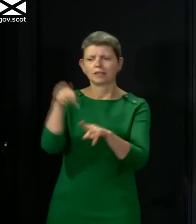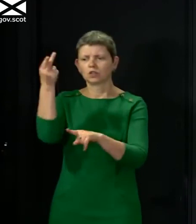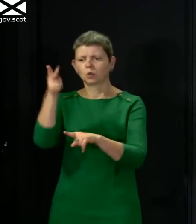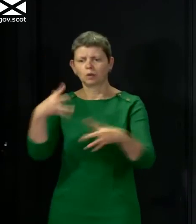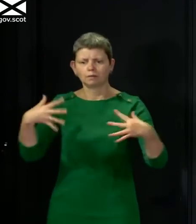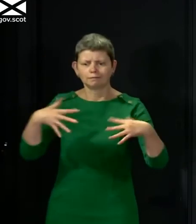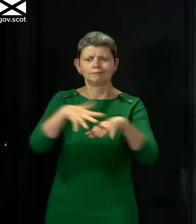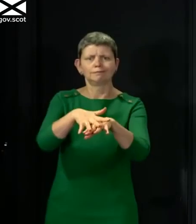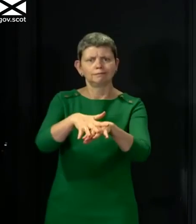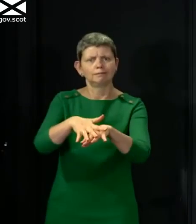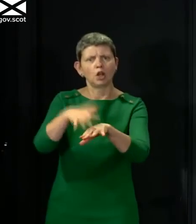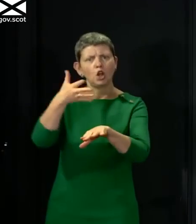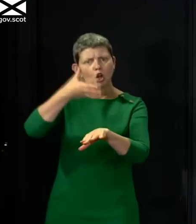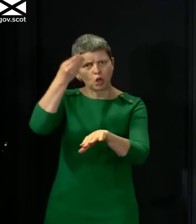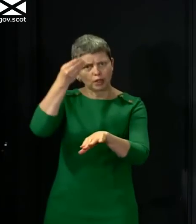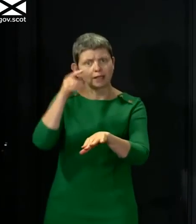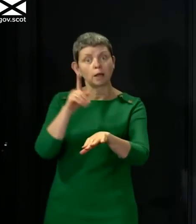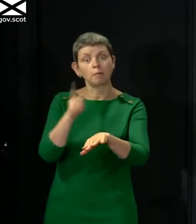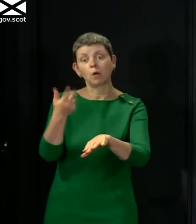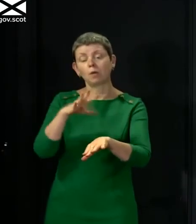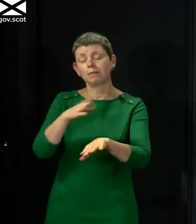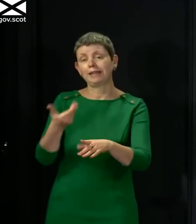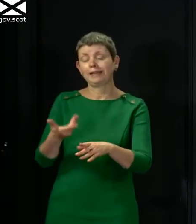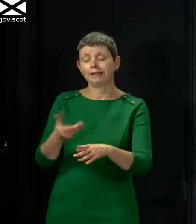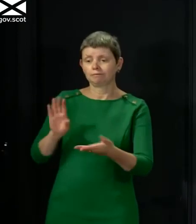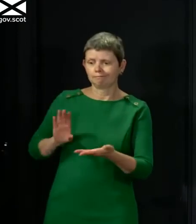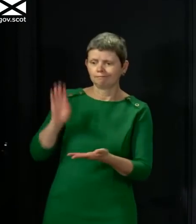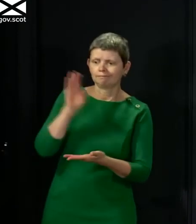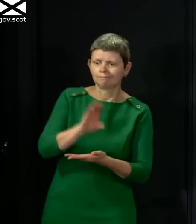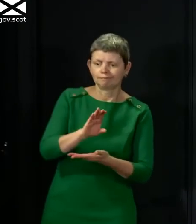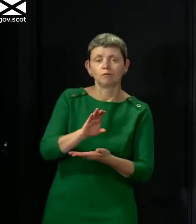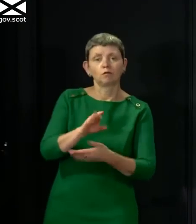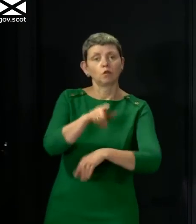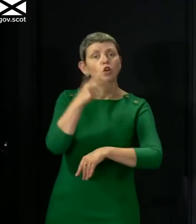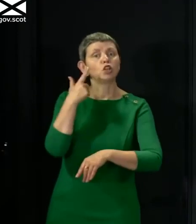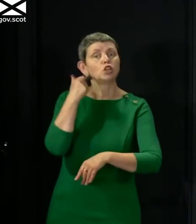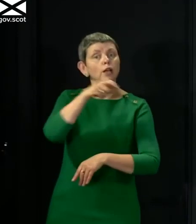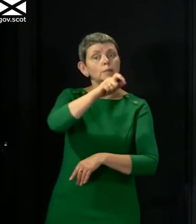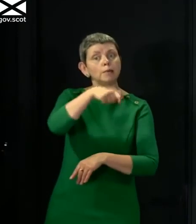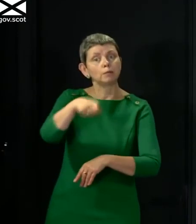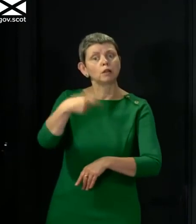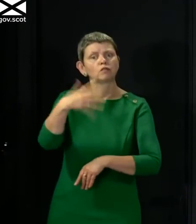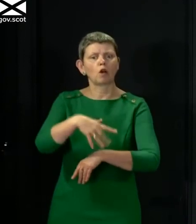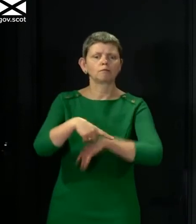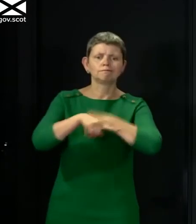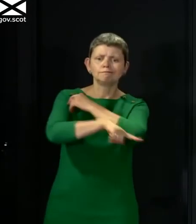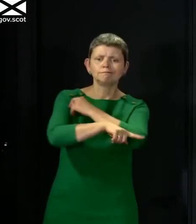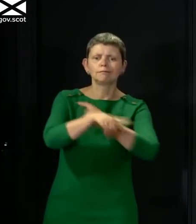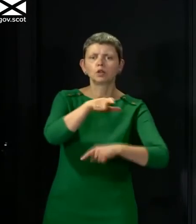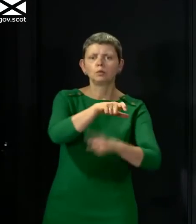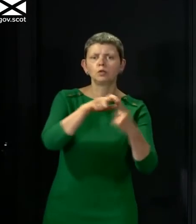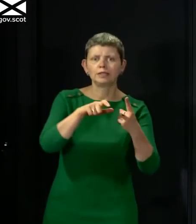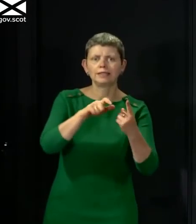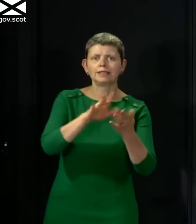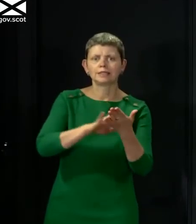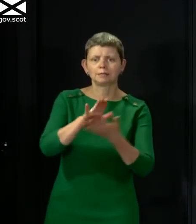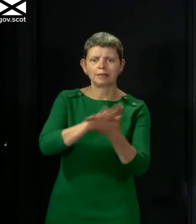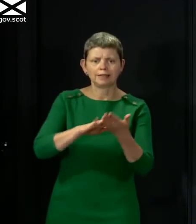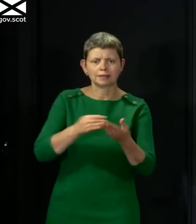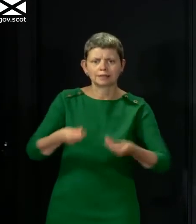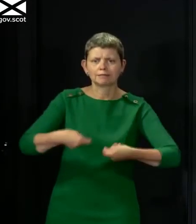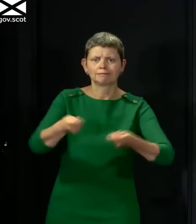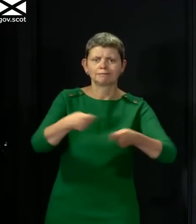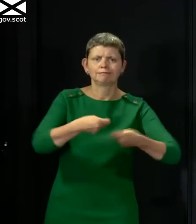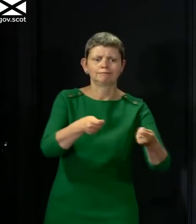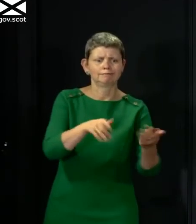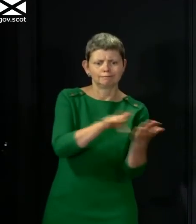investment in electronic devices for young people from more deprived communities to try to level that playing field. But I don't underestimate